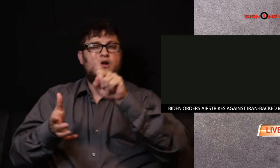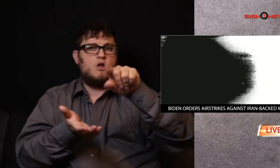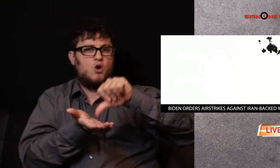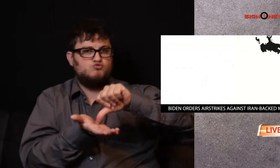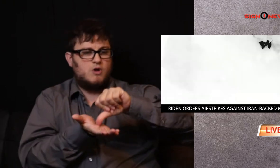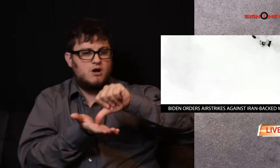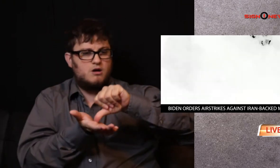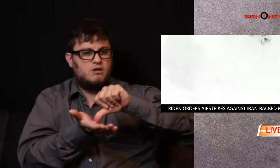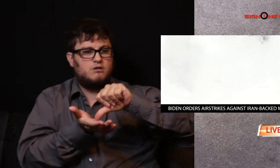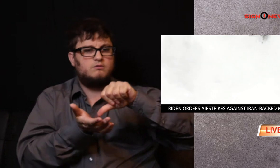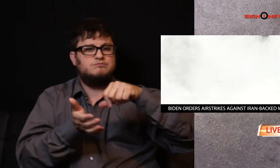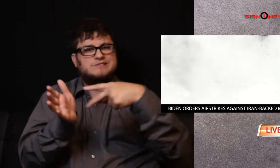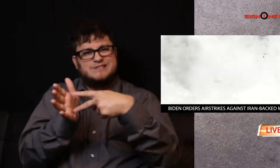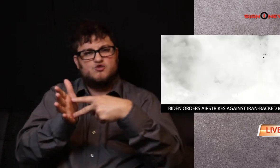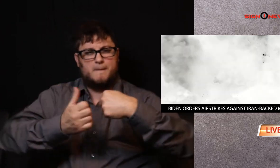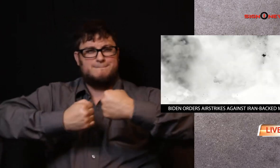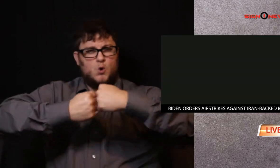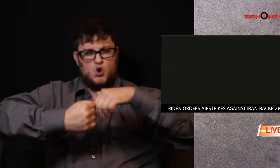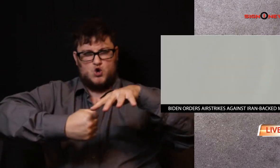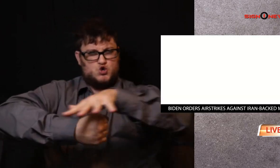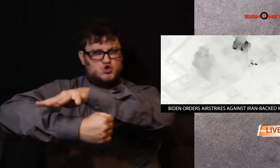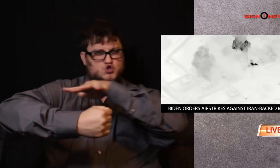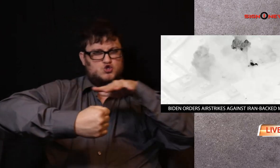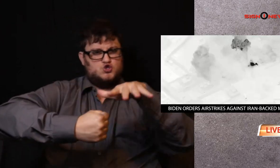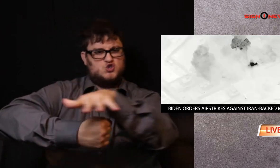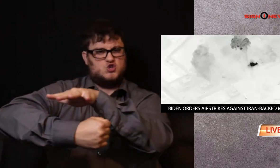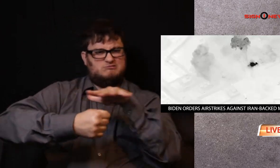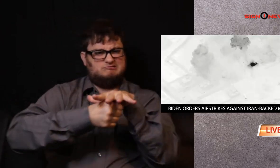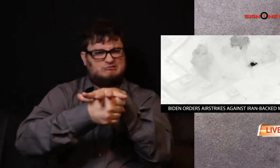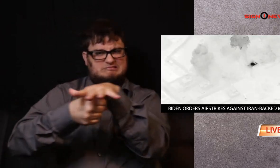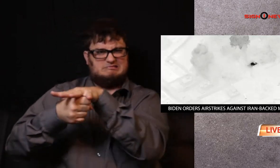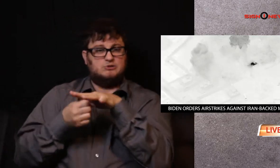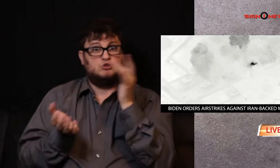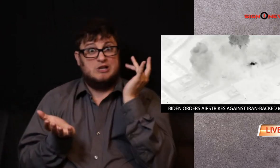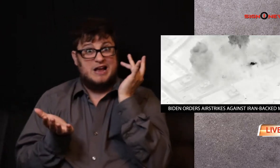in the Iraq-Syria border region.